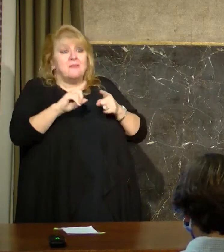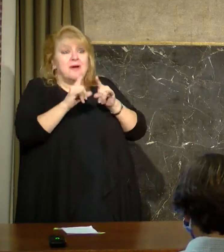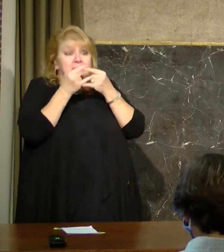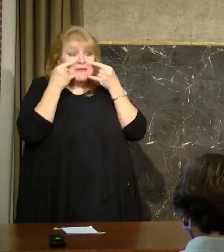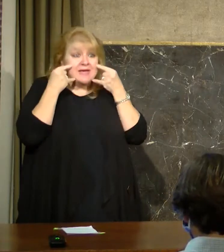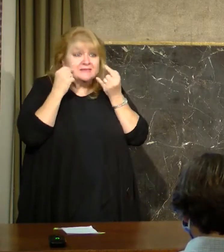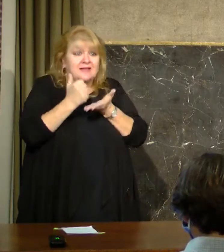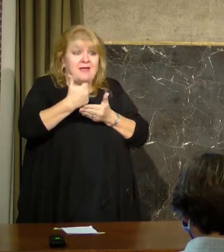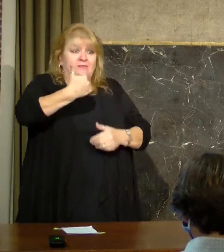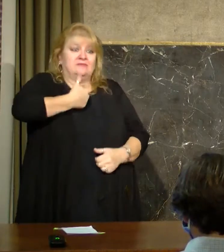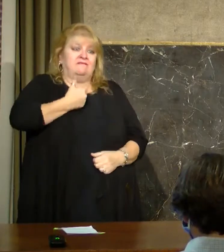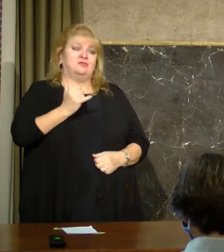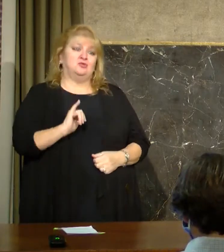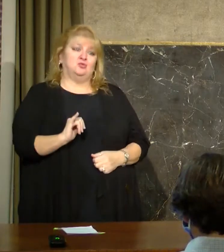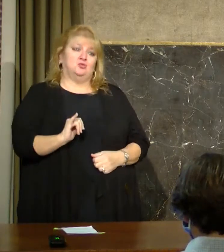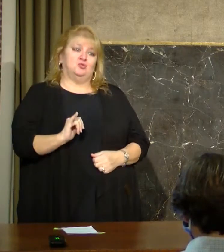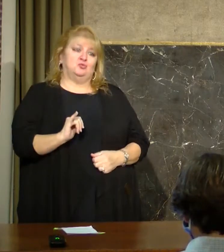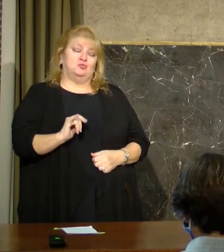So let's all do better.